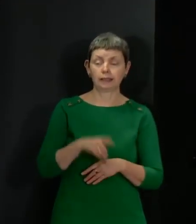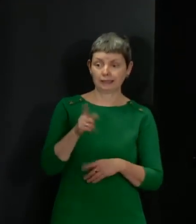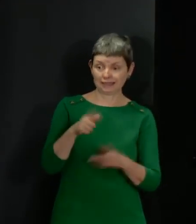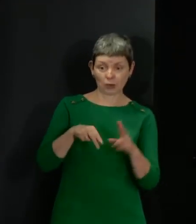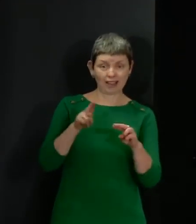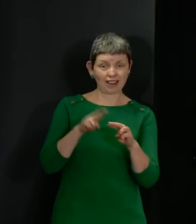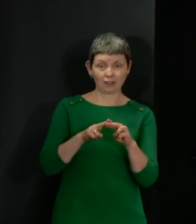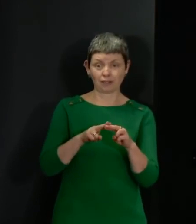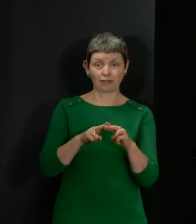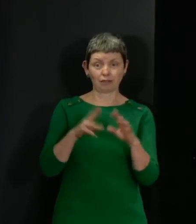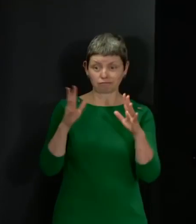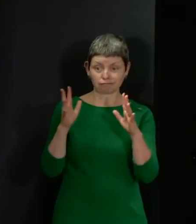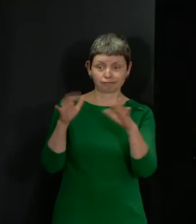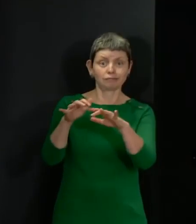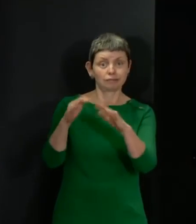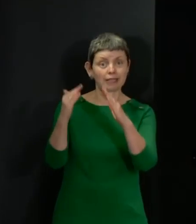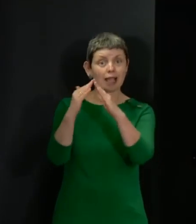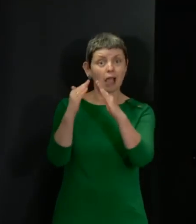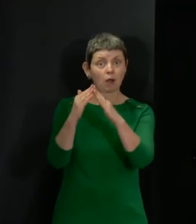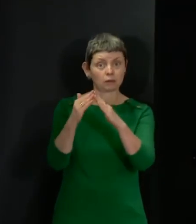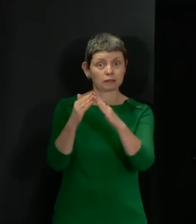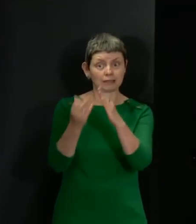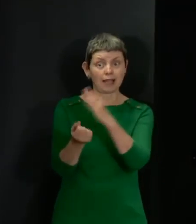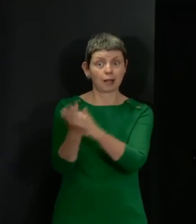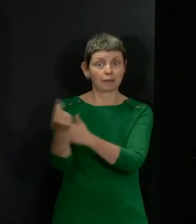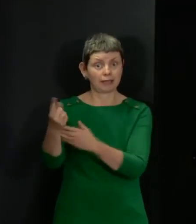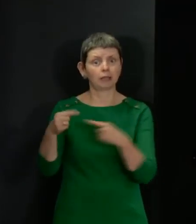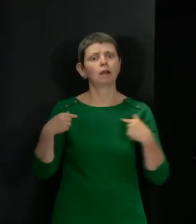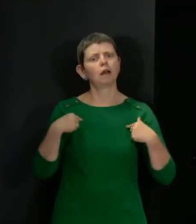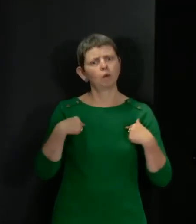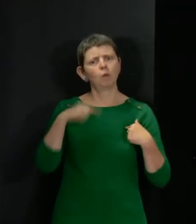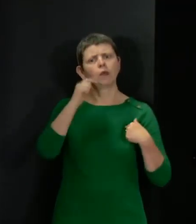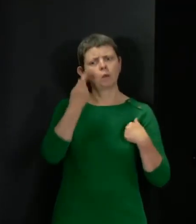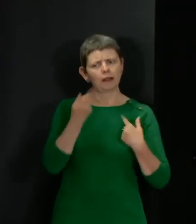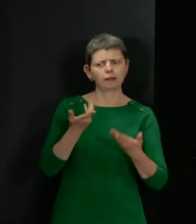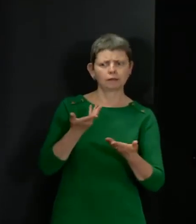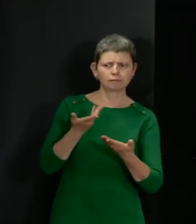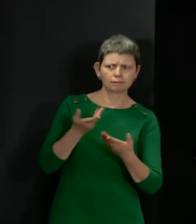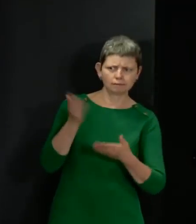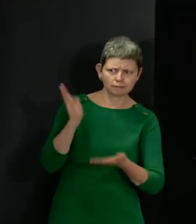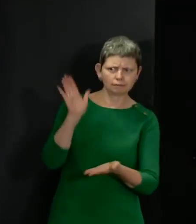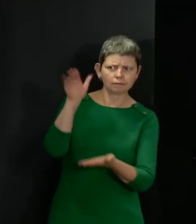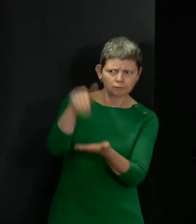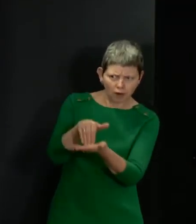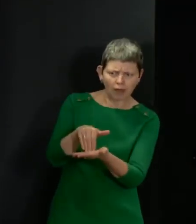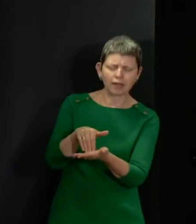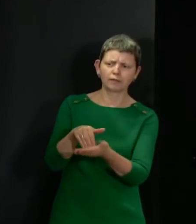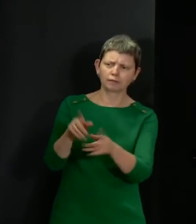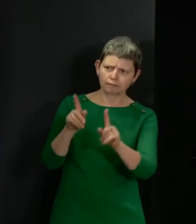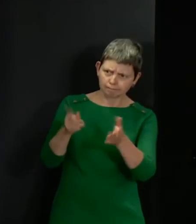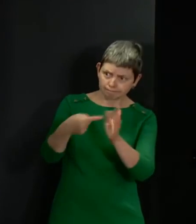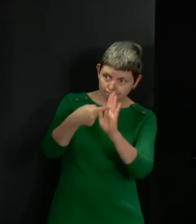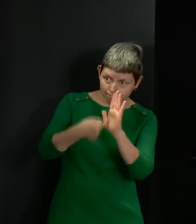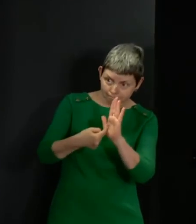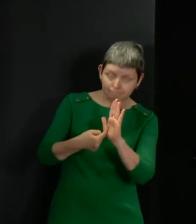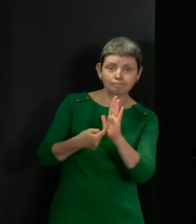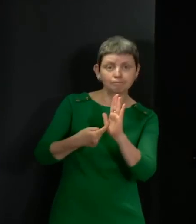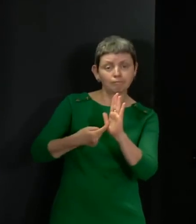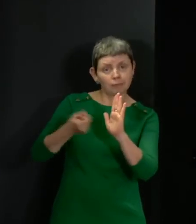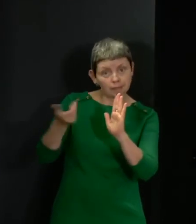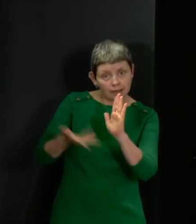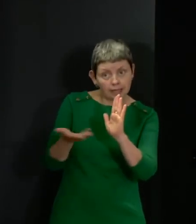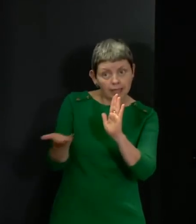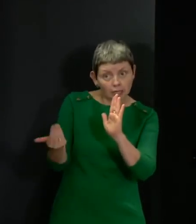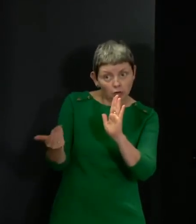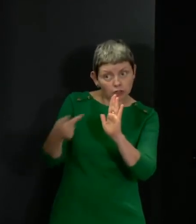if they're occurring. We'll deal with them in a fair, reasonable manner. We'll explain, we'll encourage people to do the right thing. But if